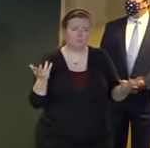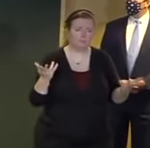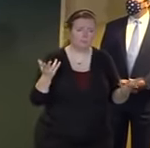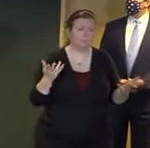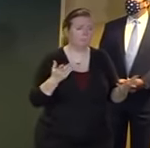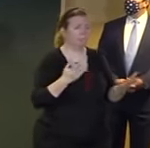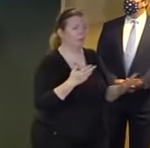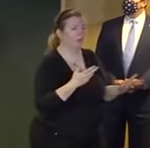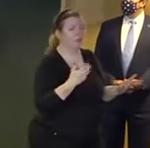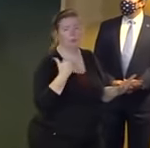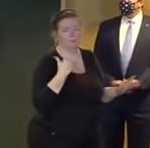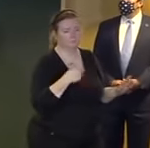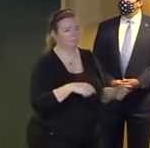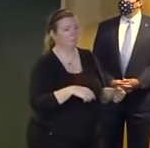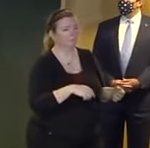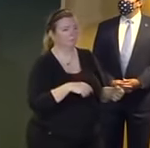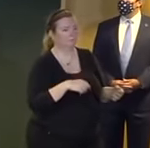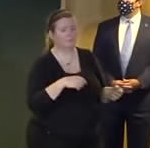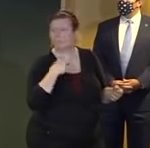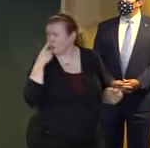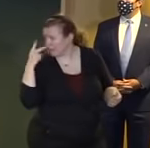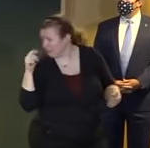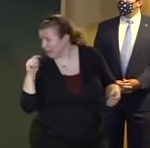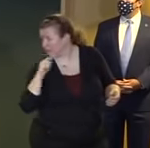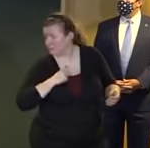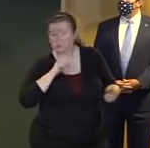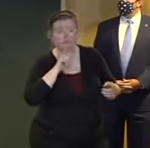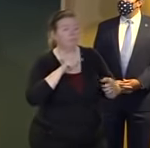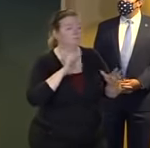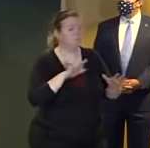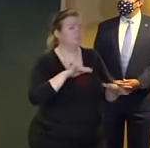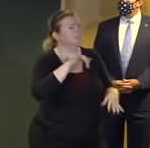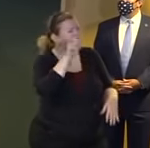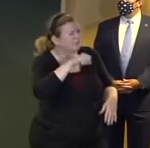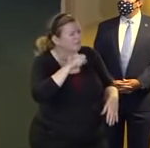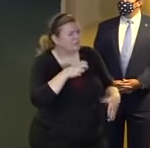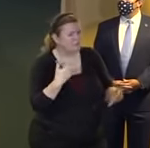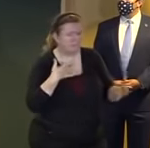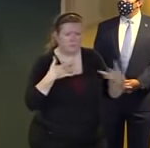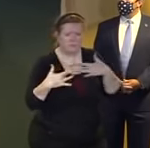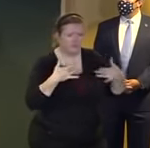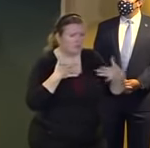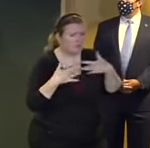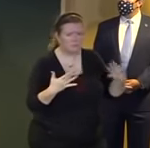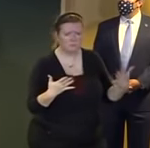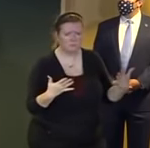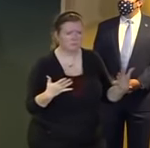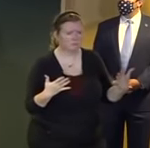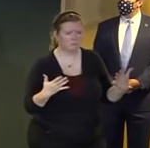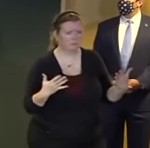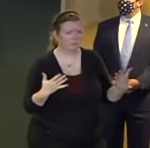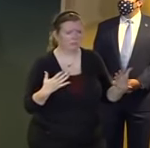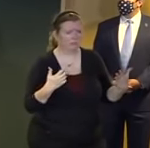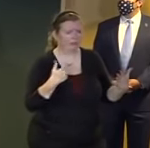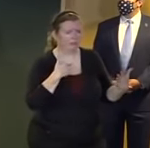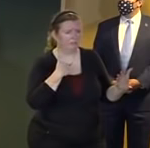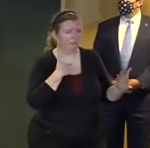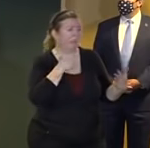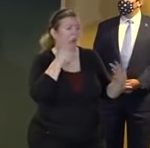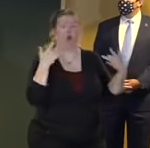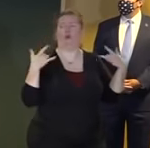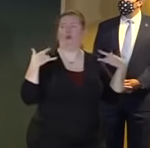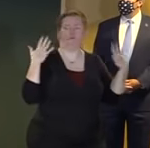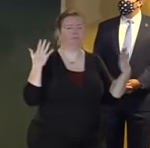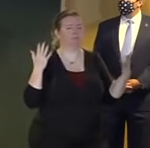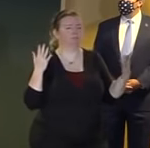myself here if it's okay pat the answer is yes we've been quite clear about that and we're not immune to it so this is not just a new york or